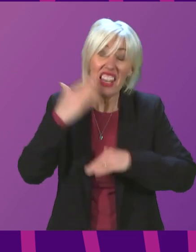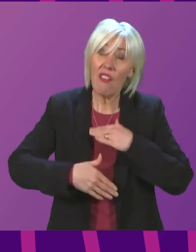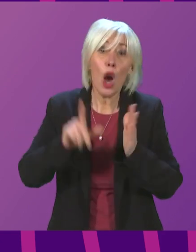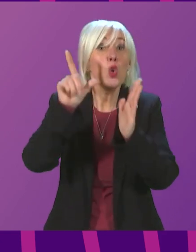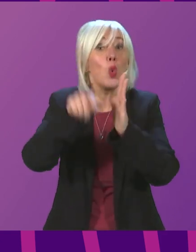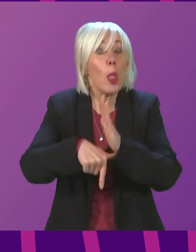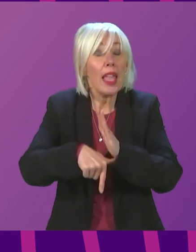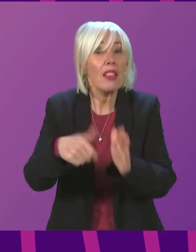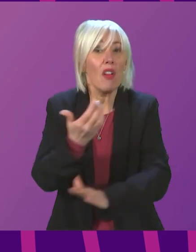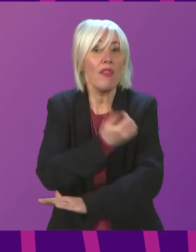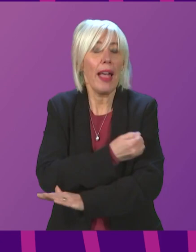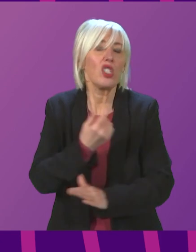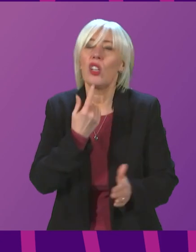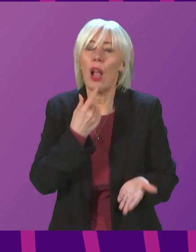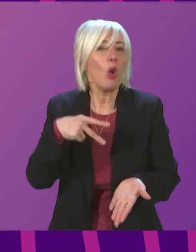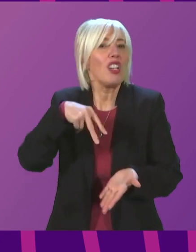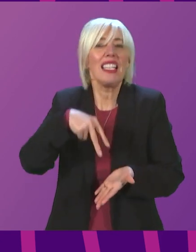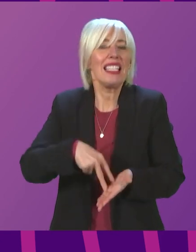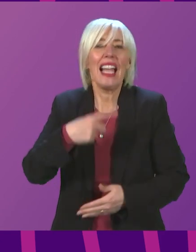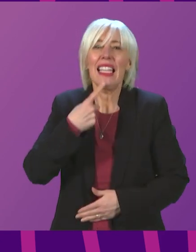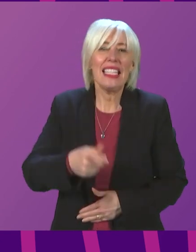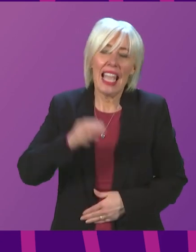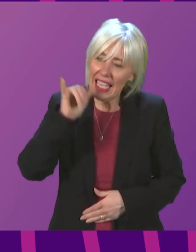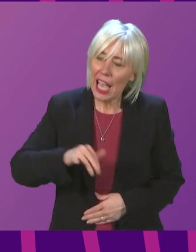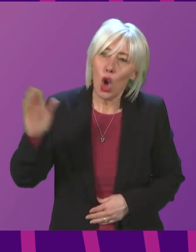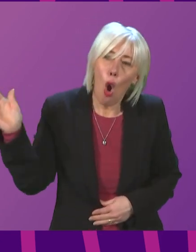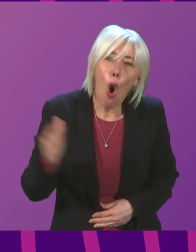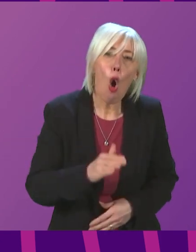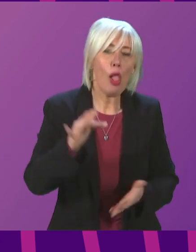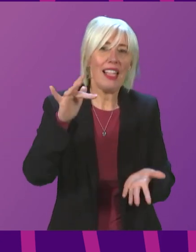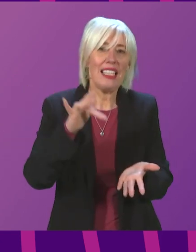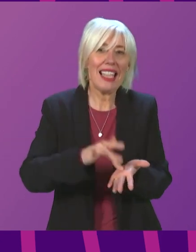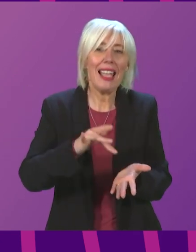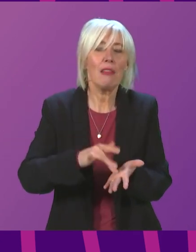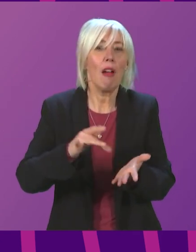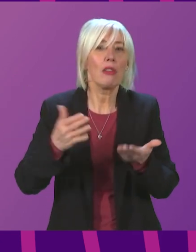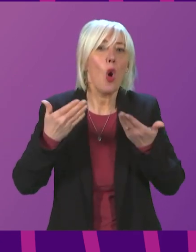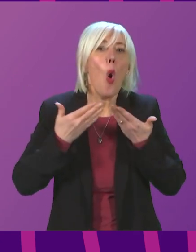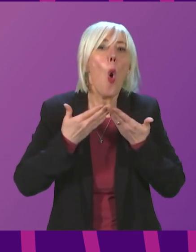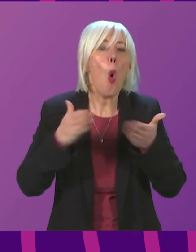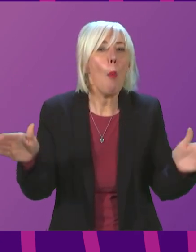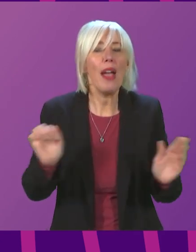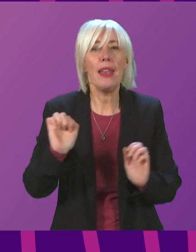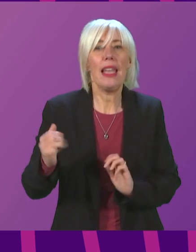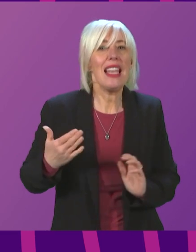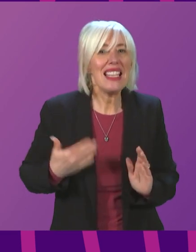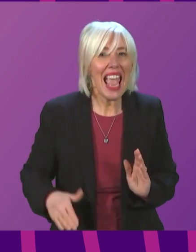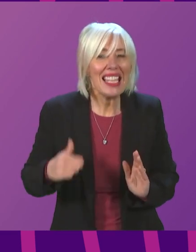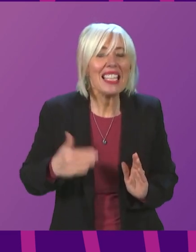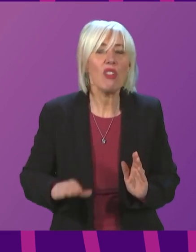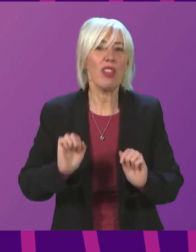I'm not going to stand here and say that every single centre that was open and necessary while we were